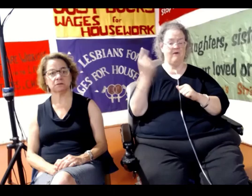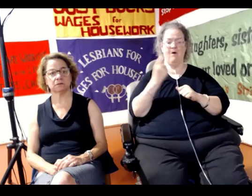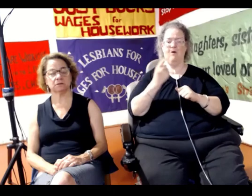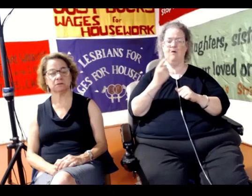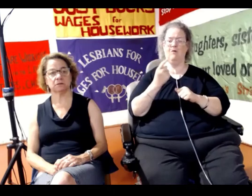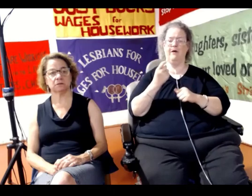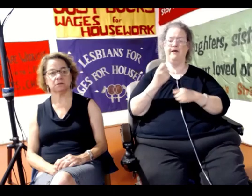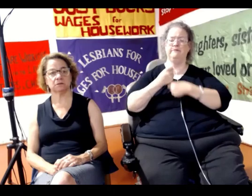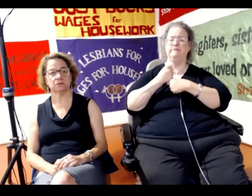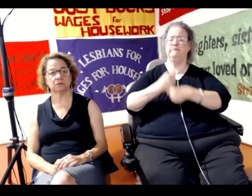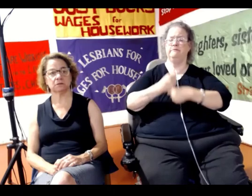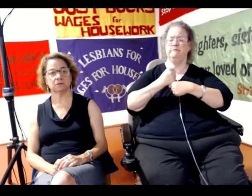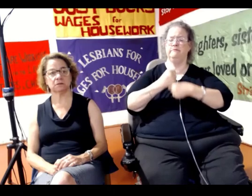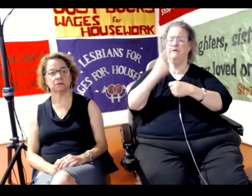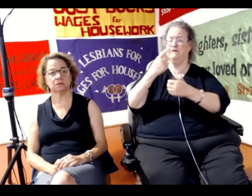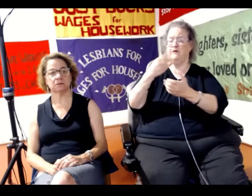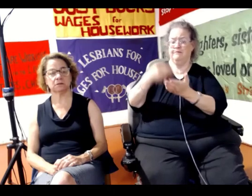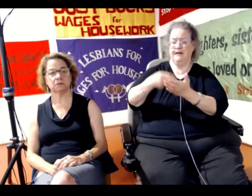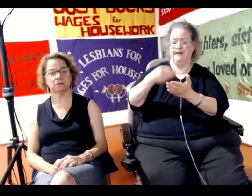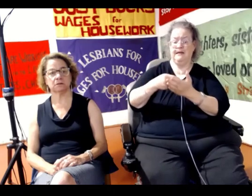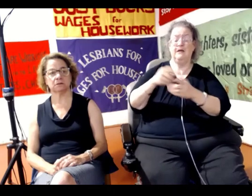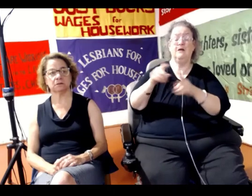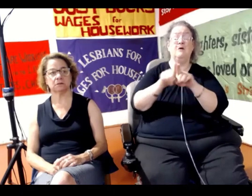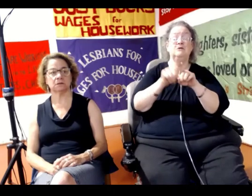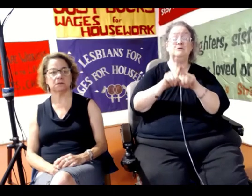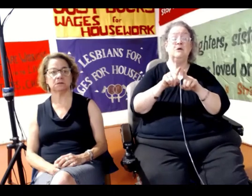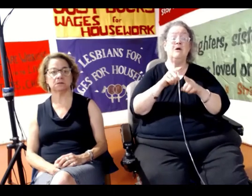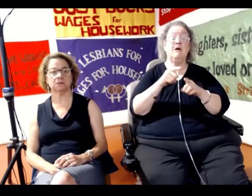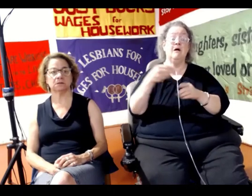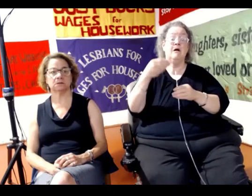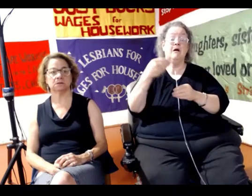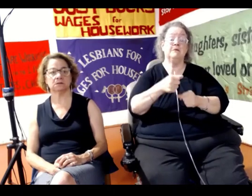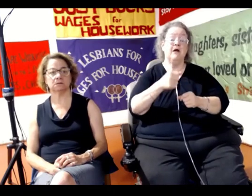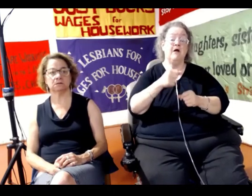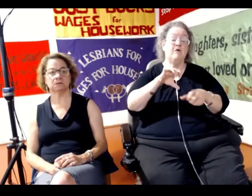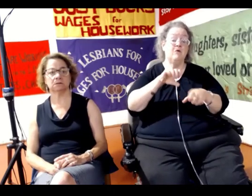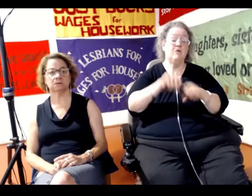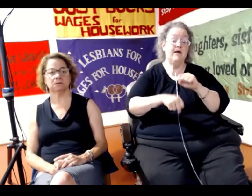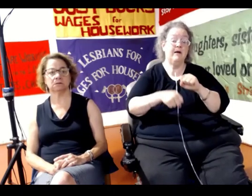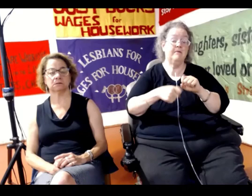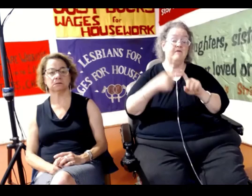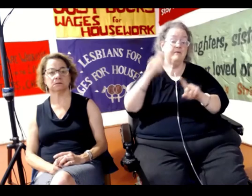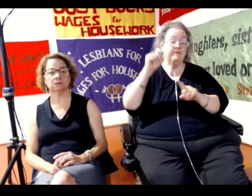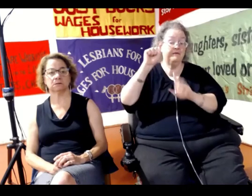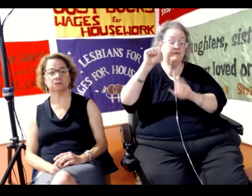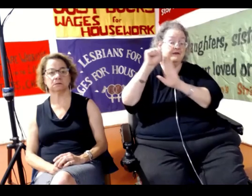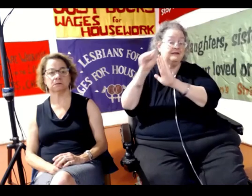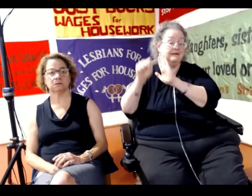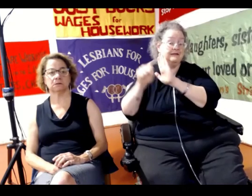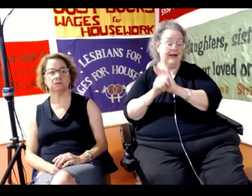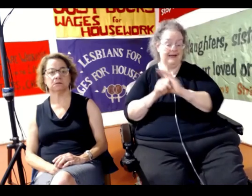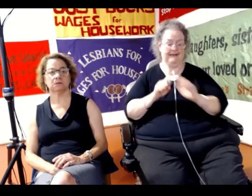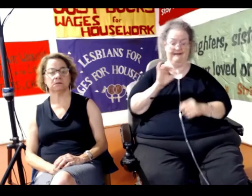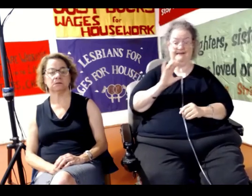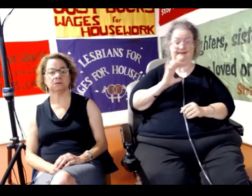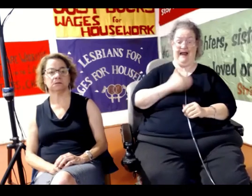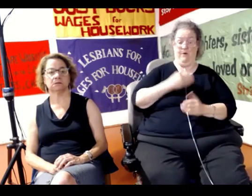including compensation for rape from the state. It's our money, and they have to pay.